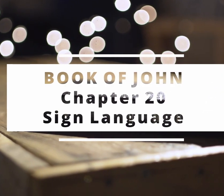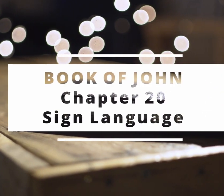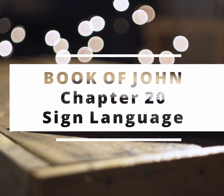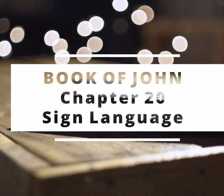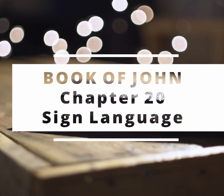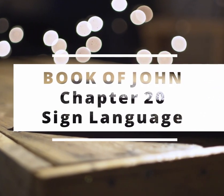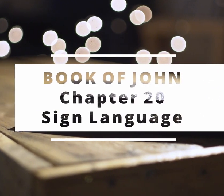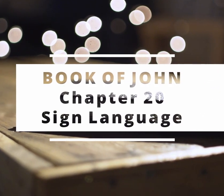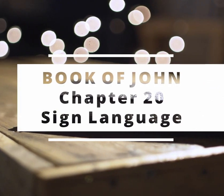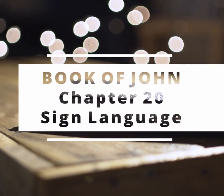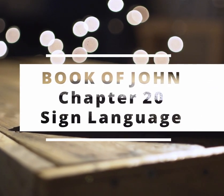He had was vineyard, You may one wasula-roars